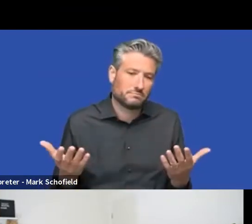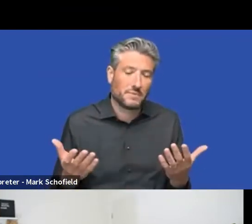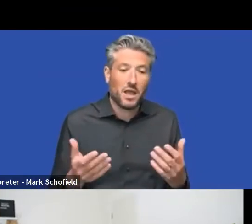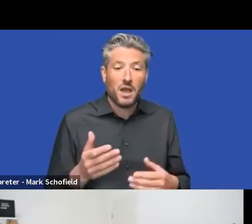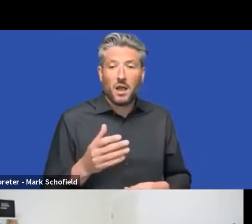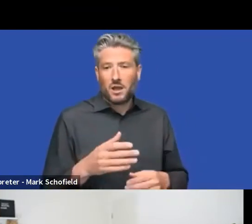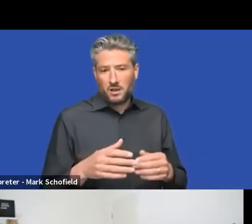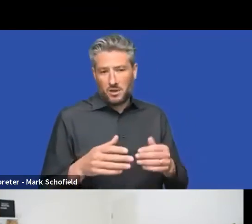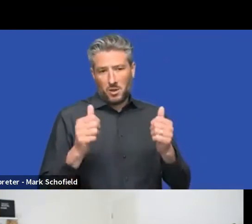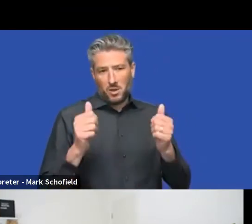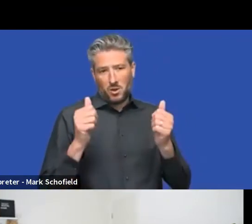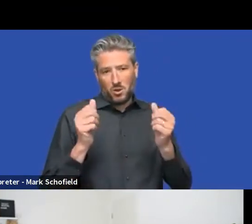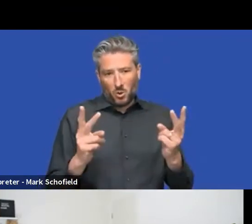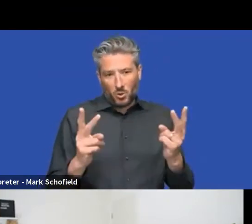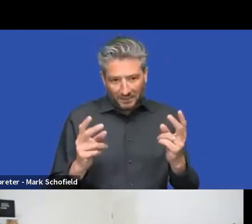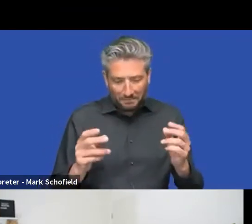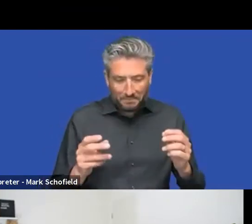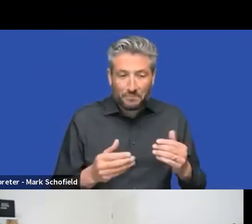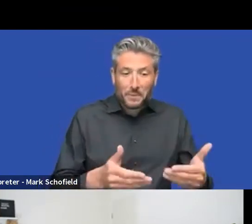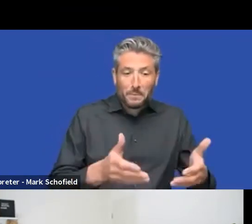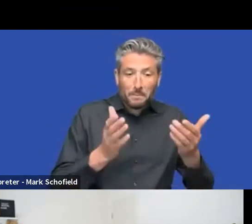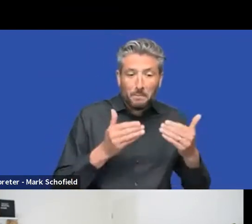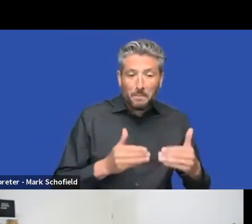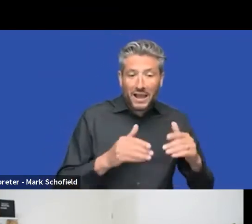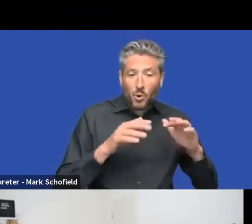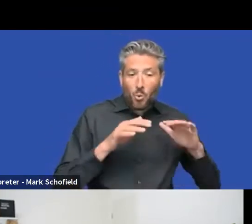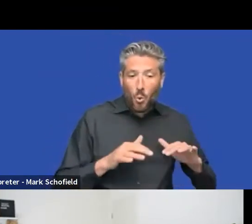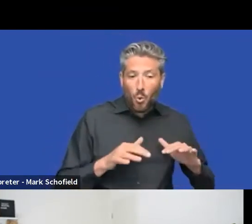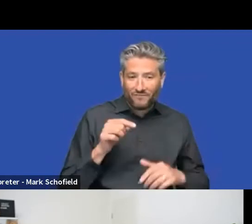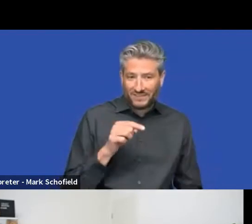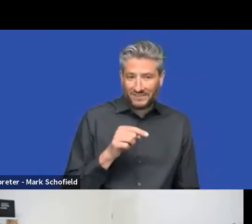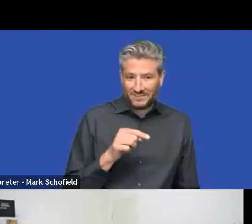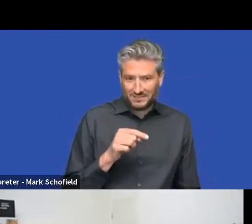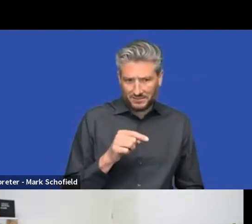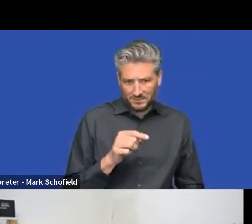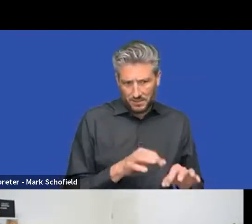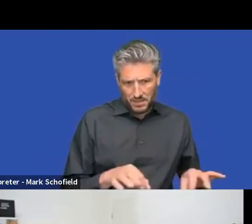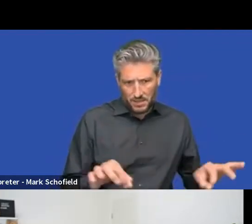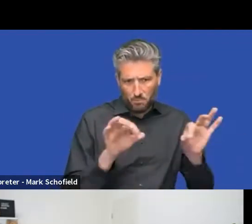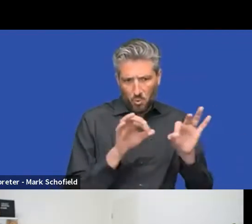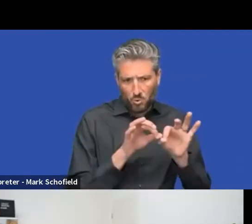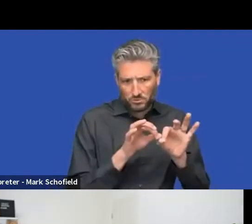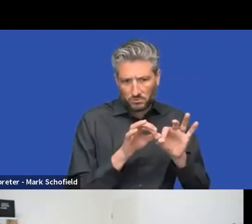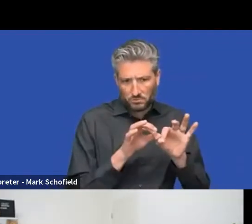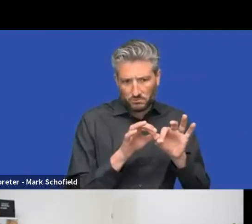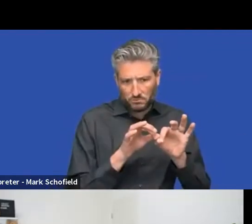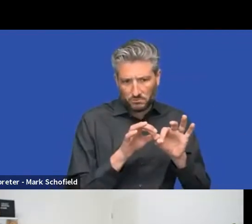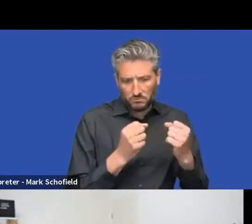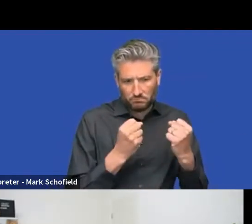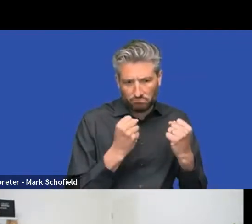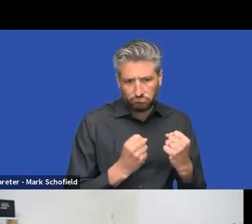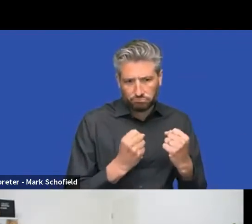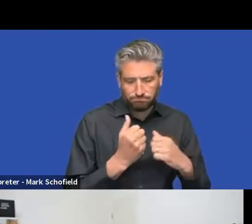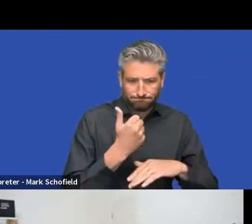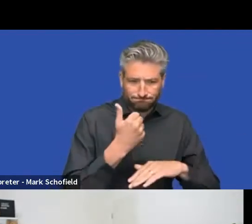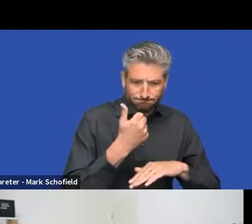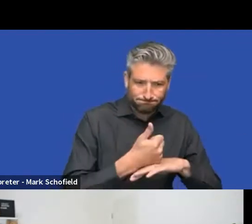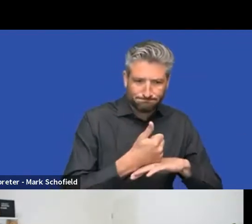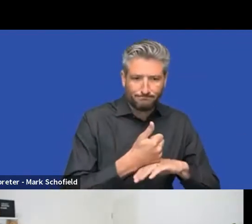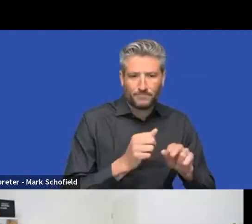that the back office is, is something pretty fundamental to, to Umbraco itself. And so any, any